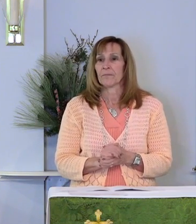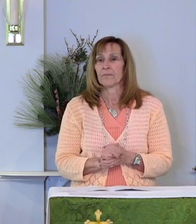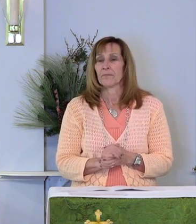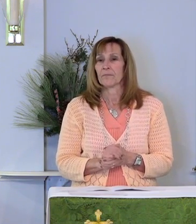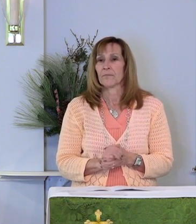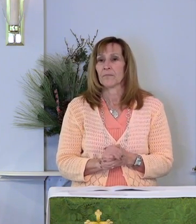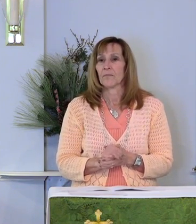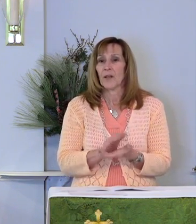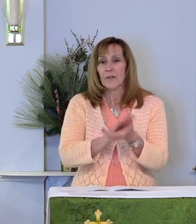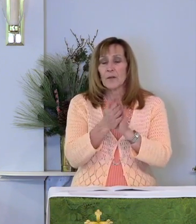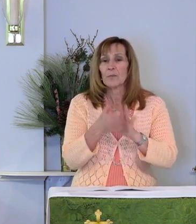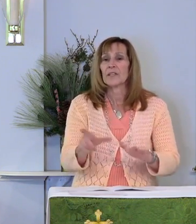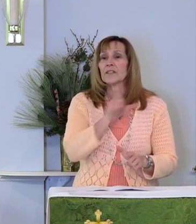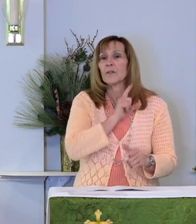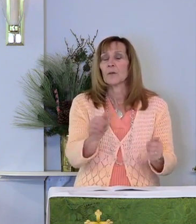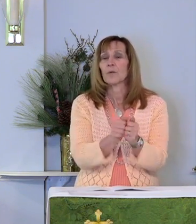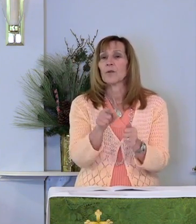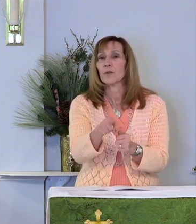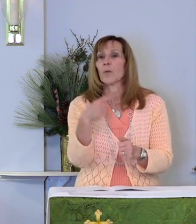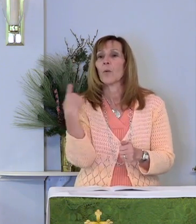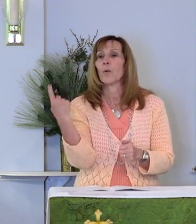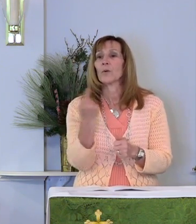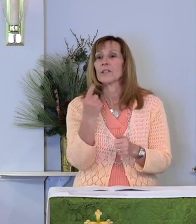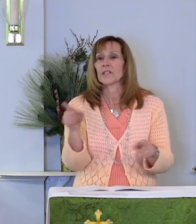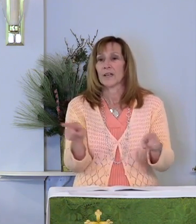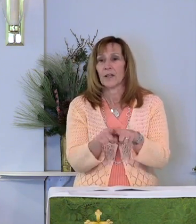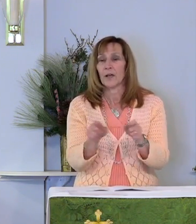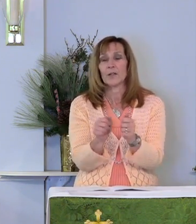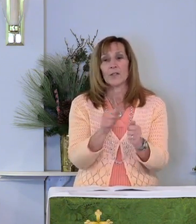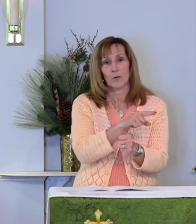The peace of the Lord be with you always.